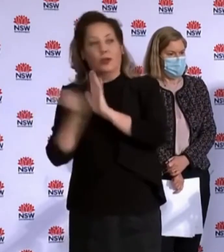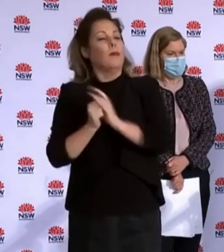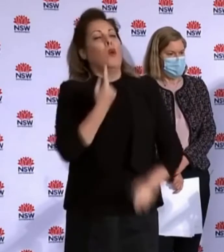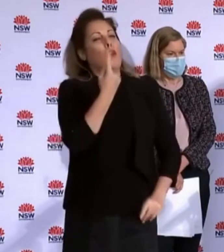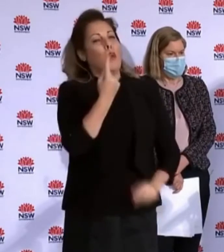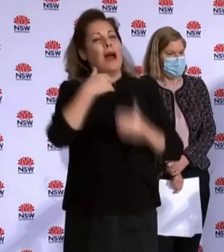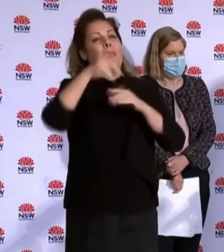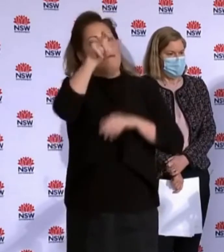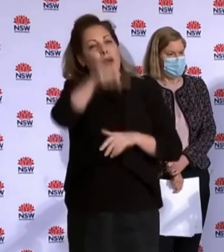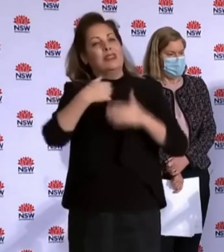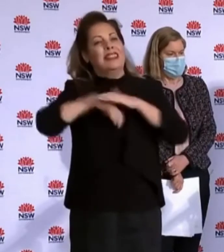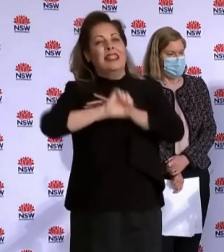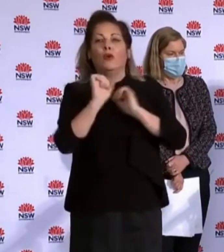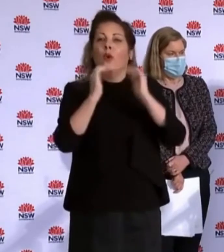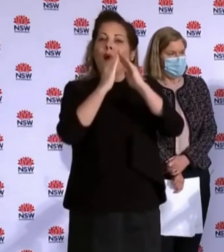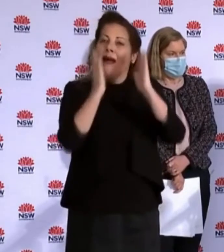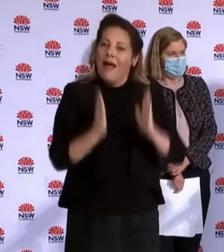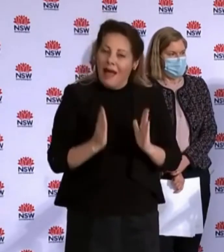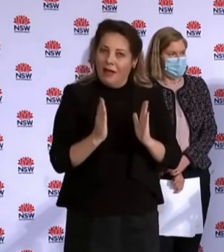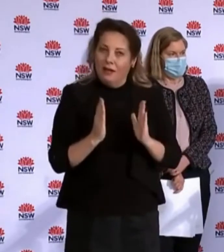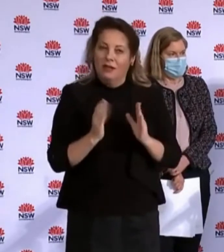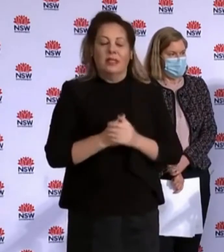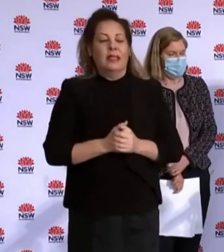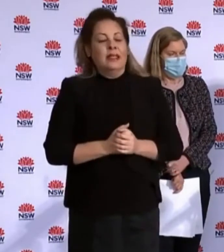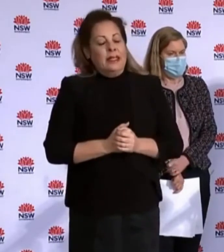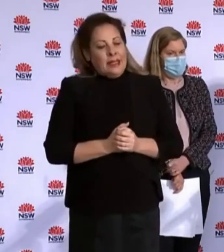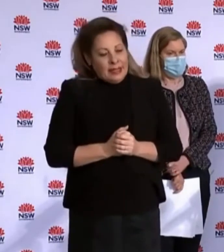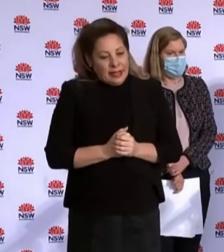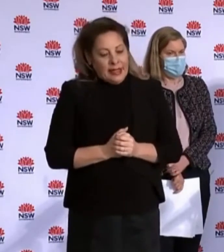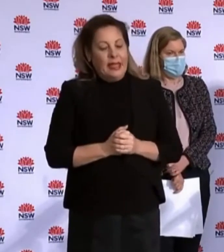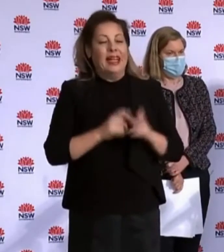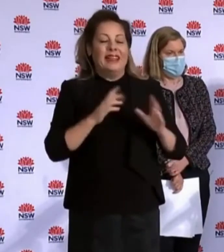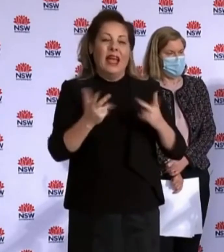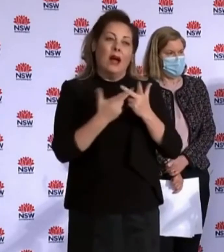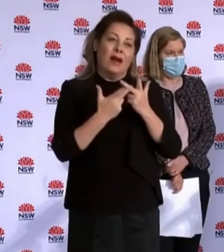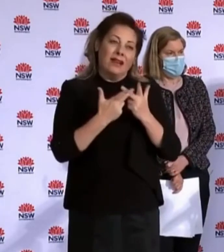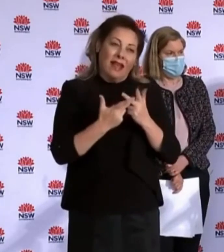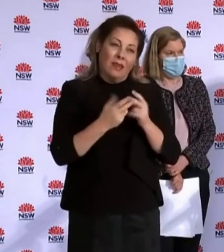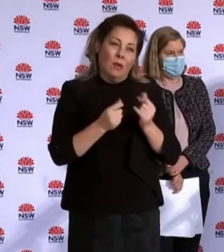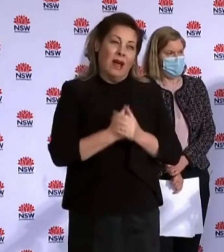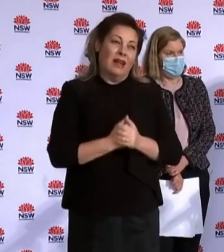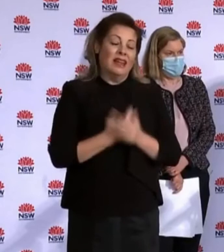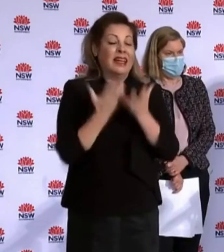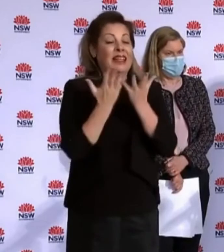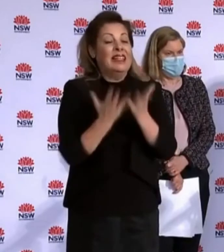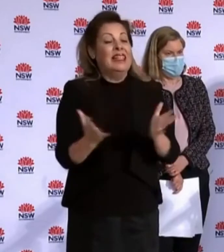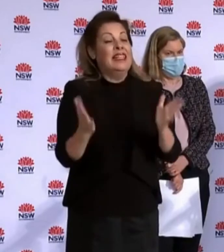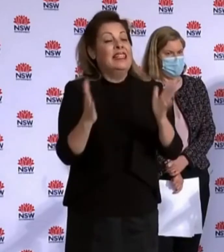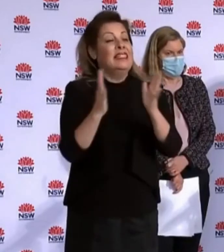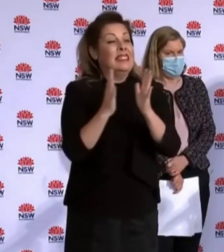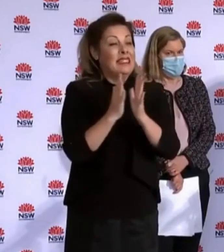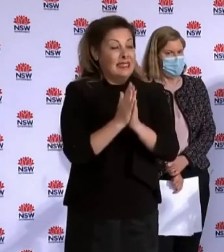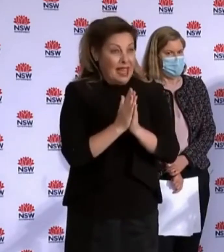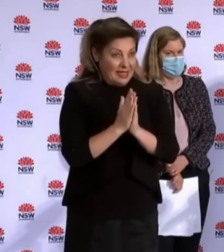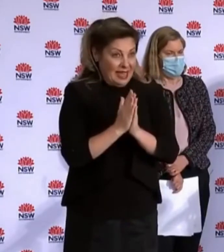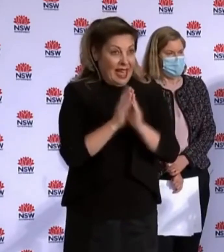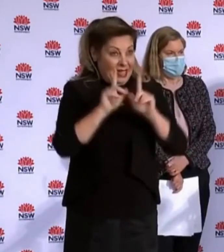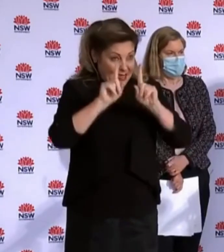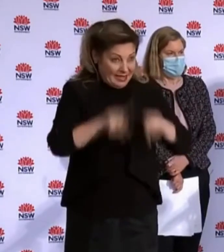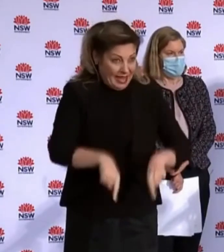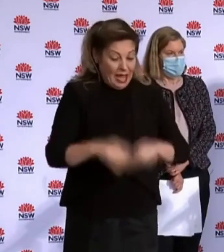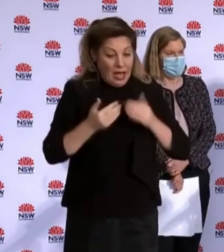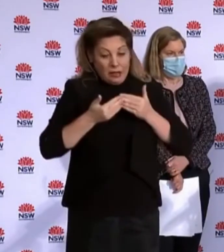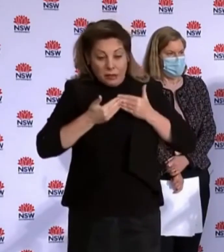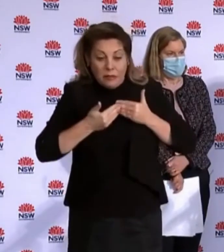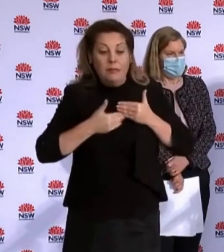Now, this next one is a heartbreaking restriction. But from Sunday, funerals will go back down to 10 people. Because when you have the